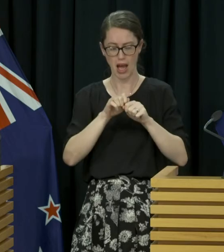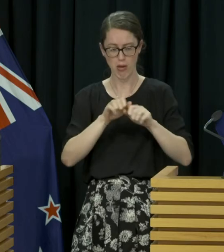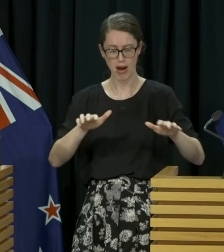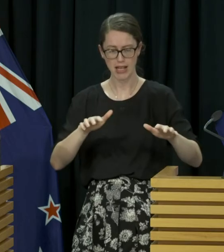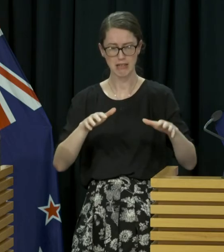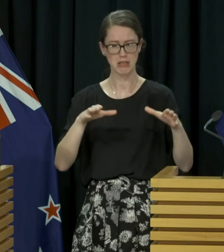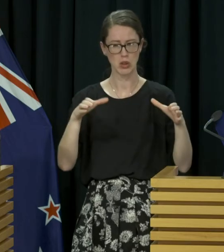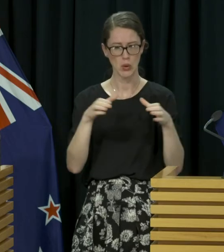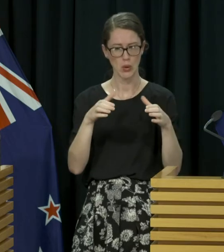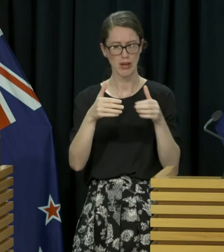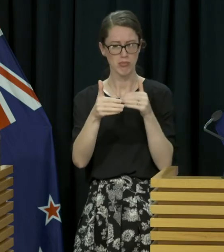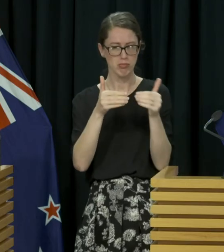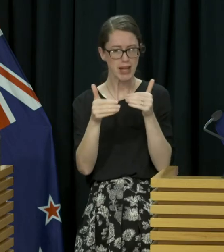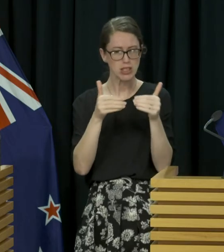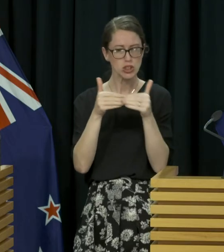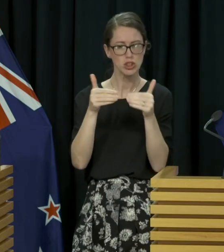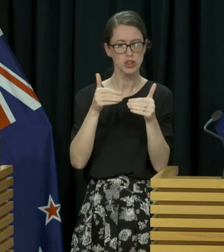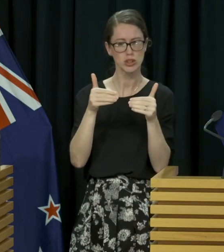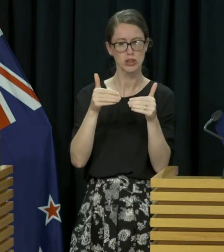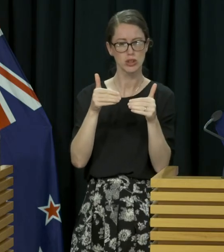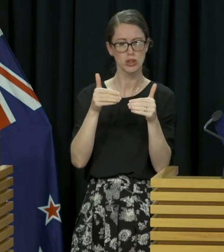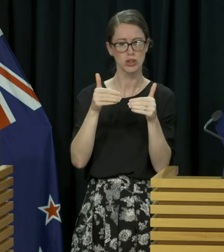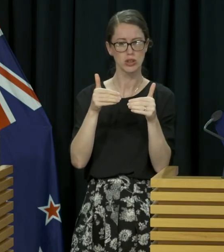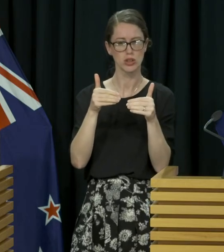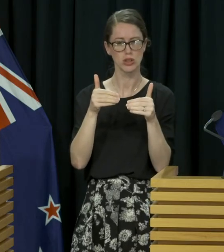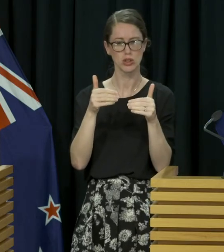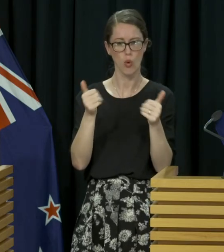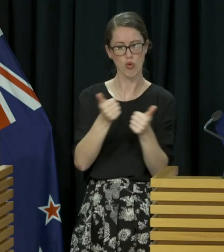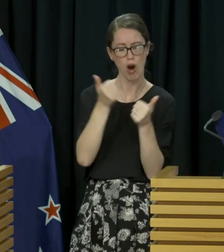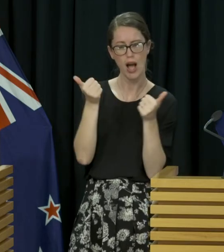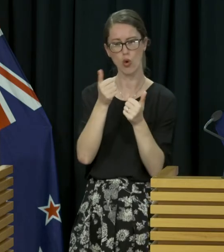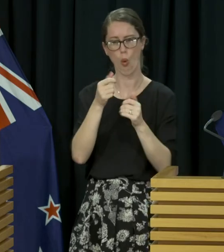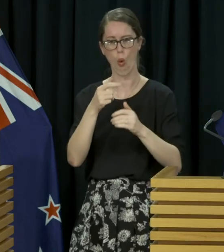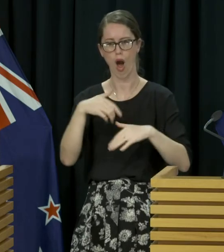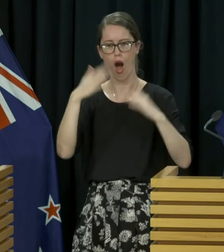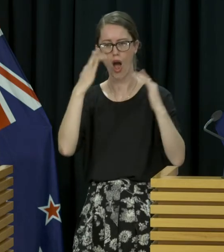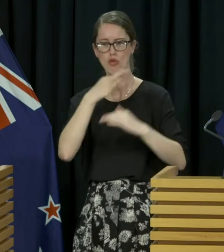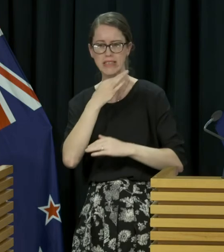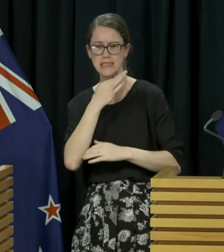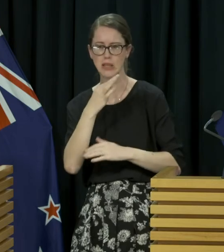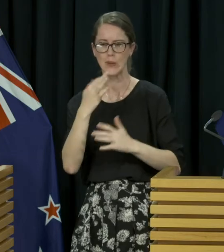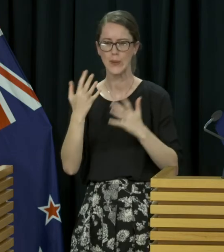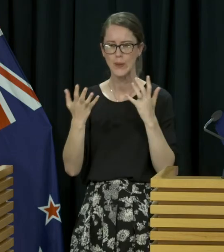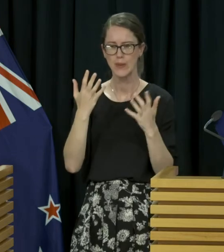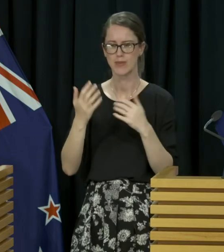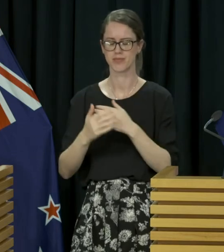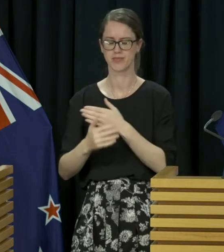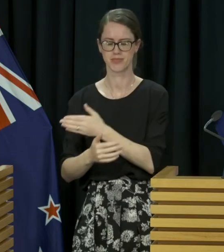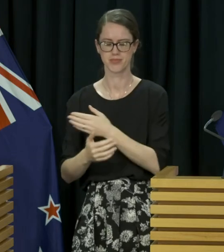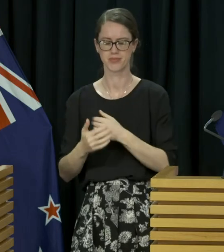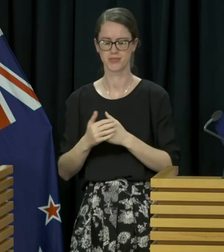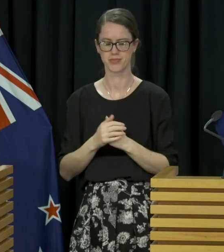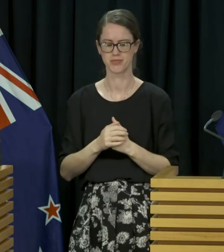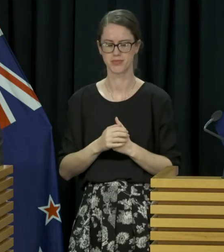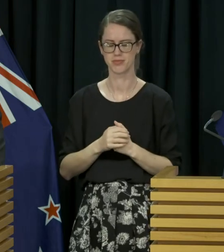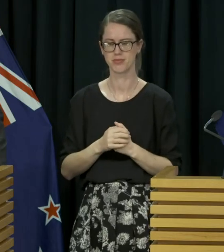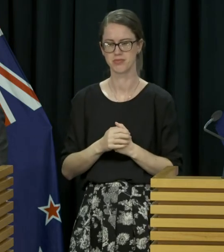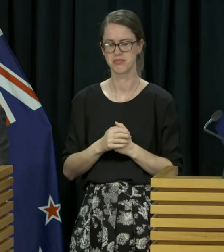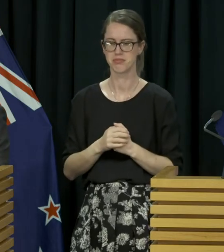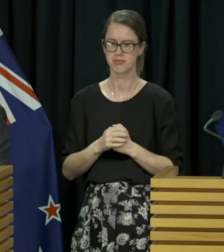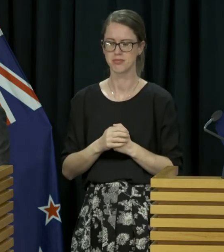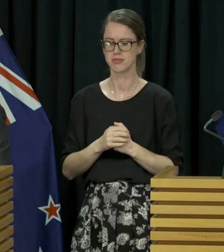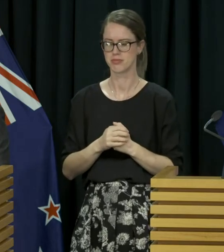it still well contained in your eyes? Are we sort of at a green or amber level? of what do we... Oh, look, I'm sure the Director-General will have thoughts on this.